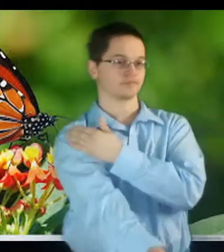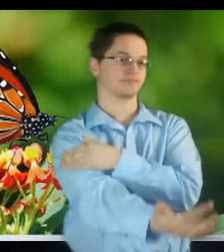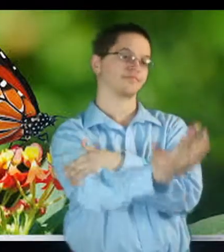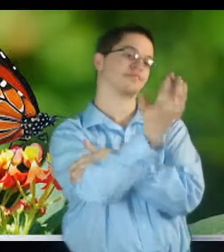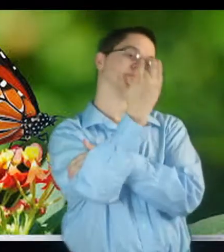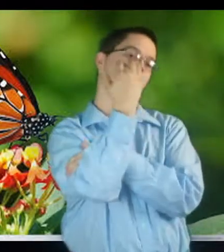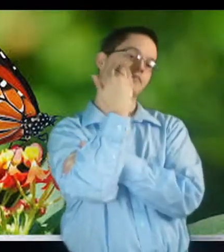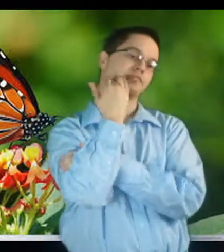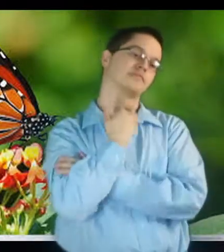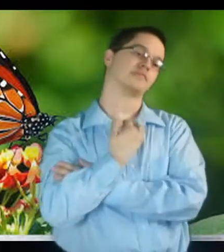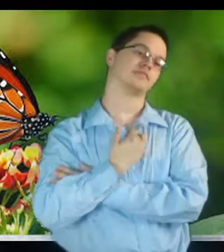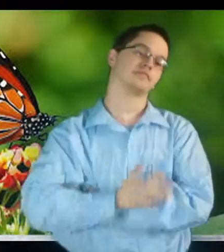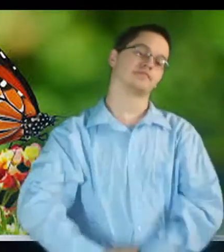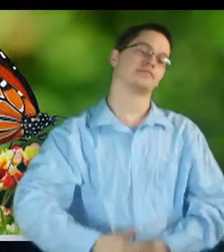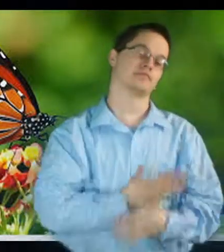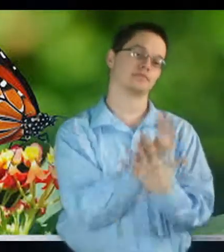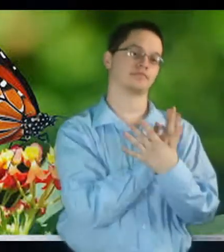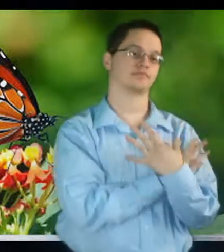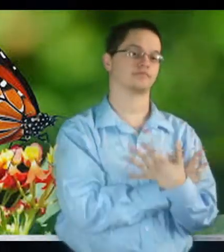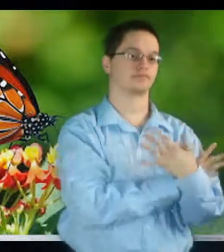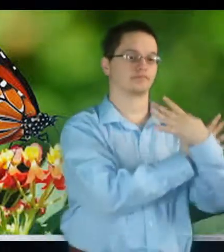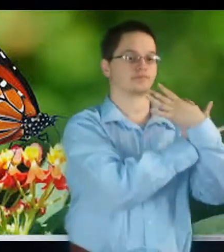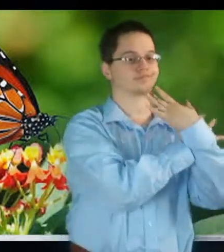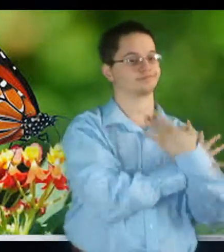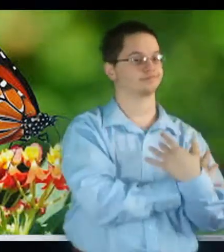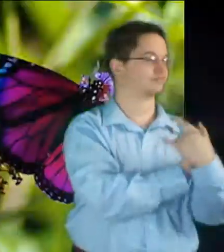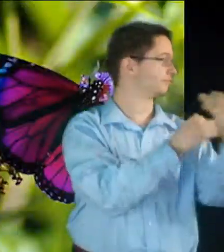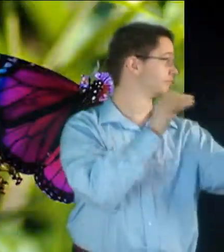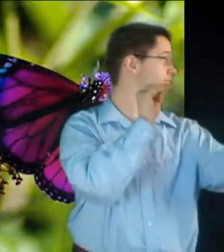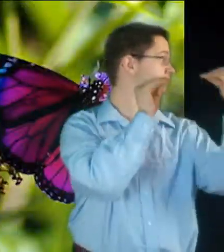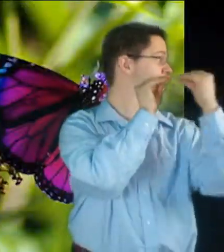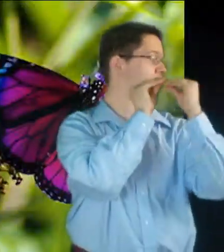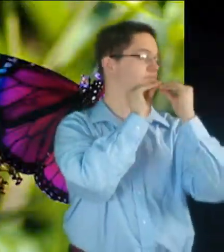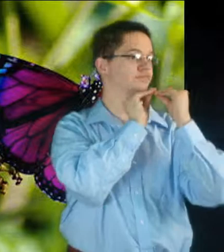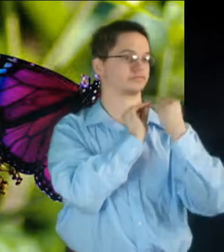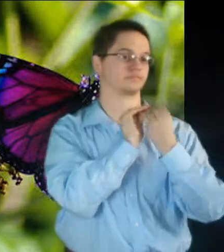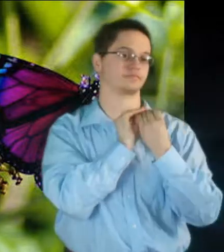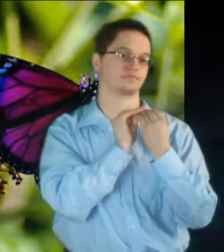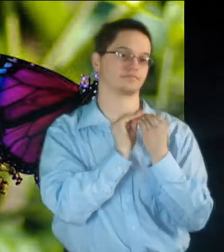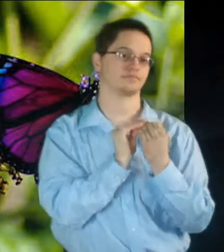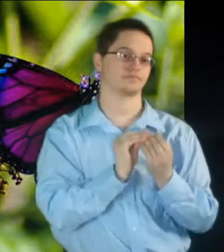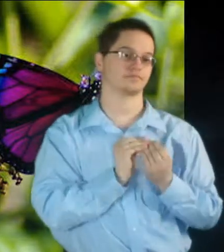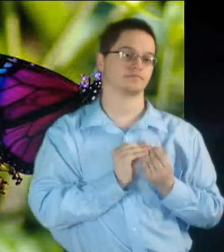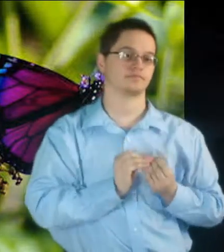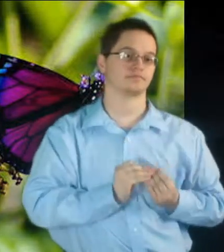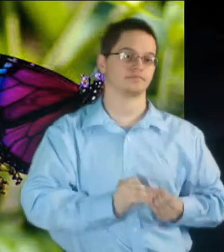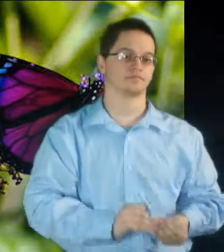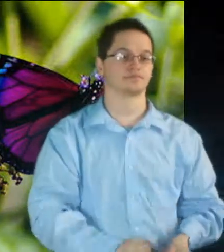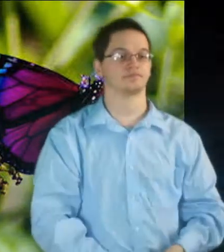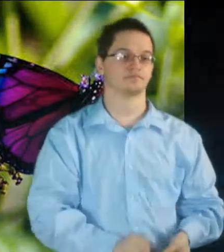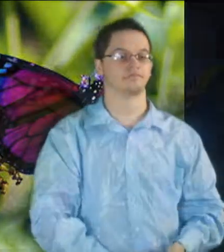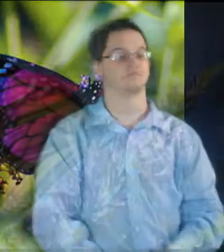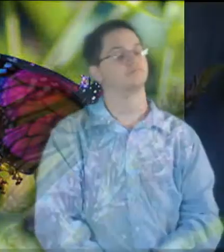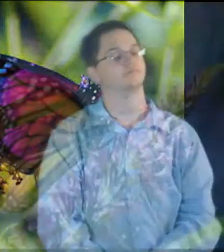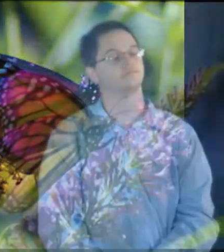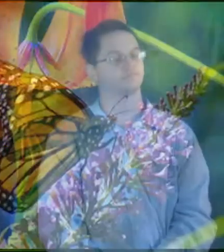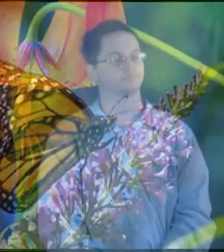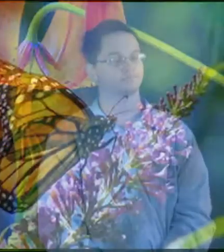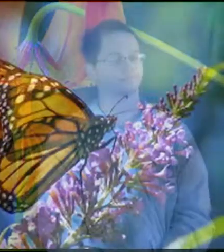And butterfly kisses And butterfly But I'm